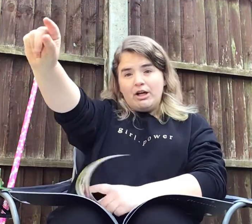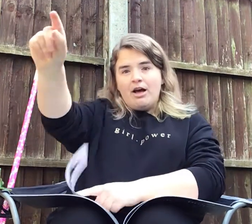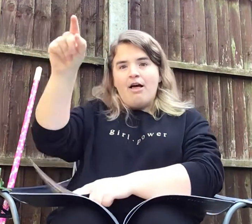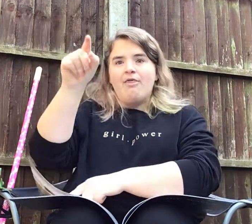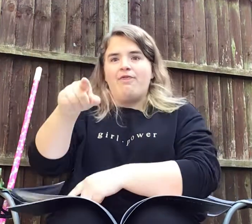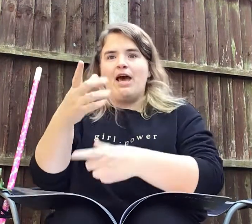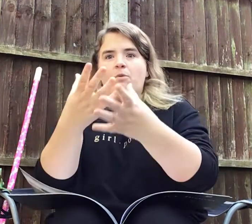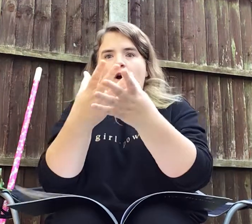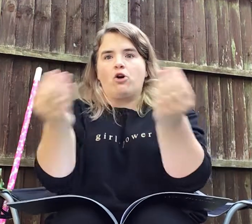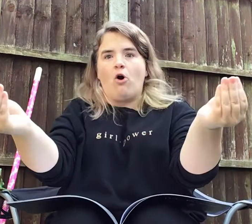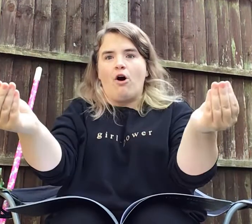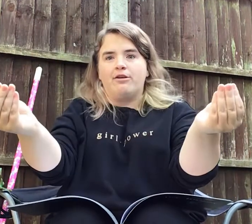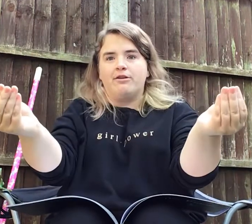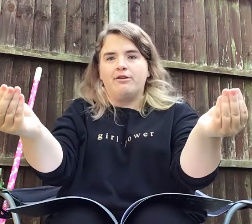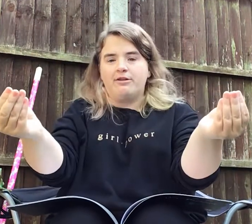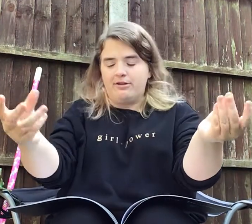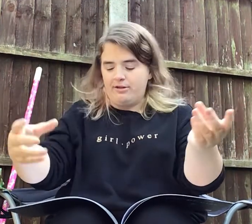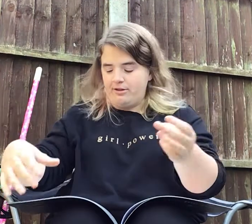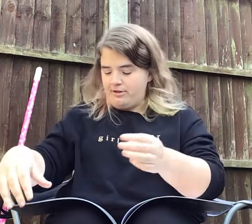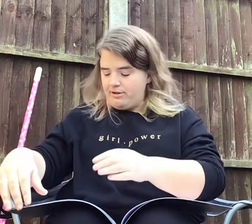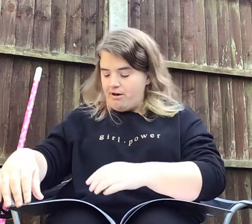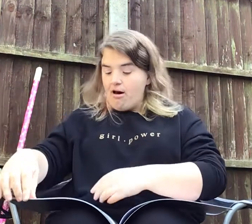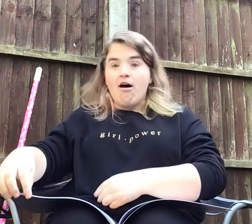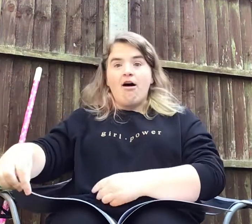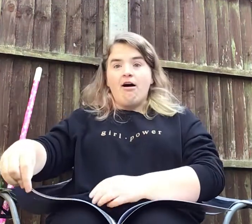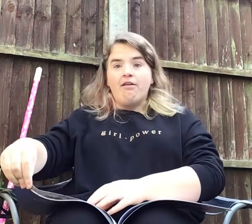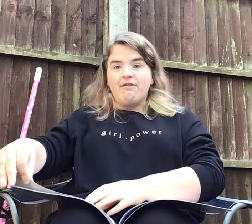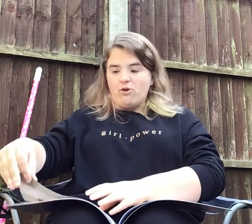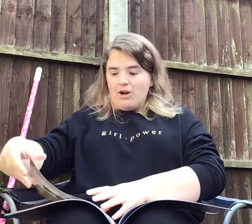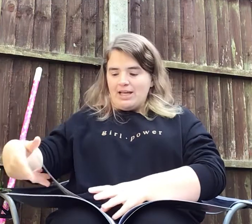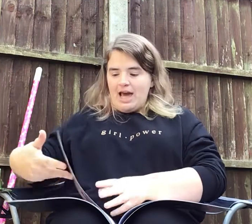They were gone. Gone again.